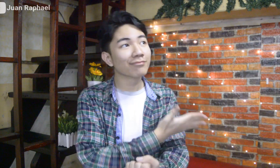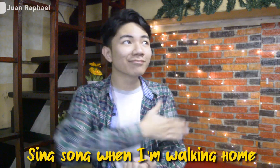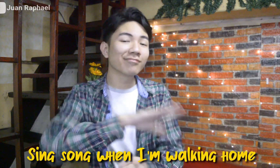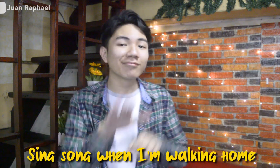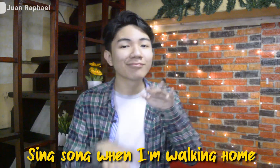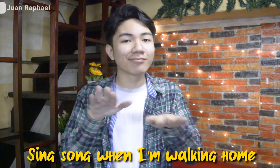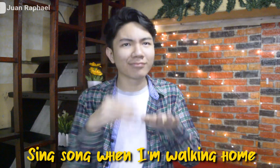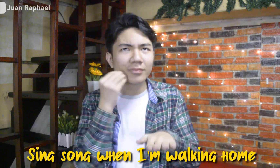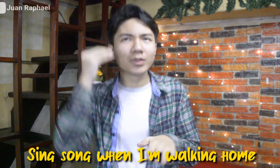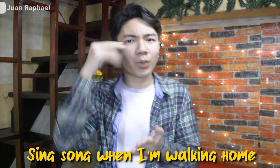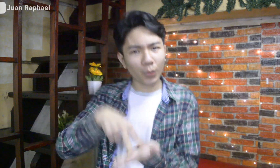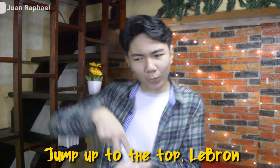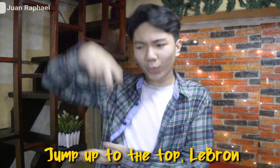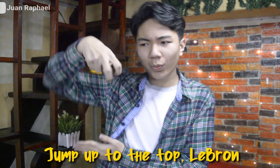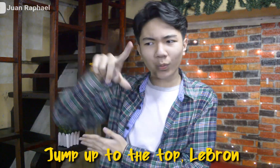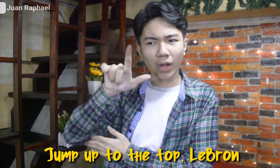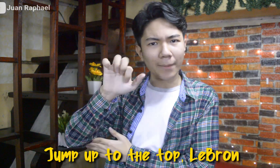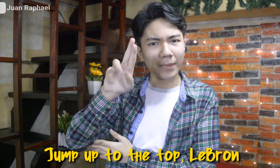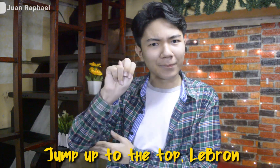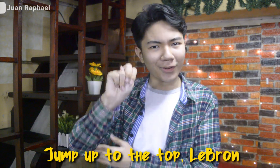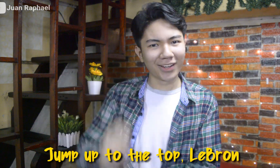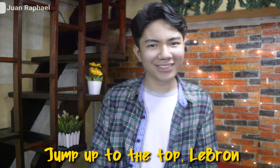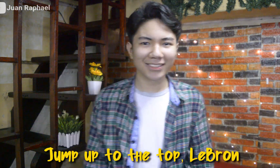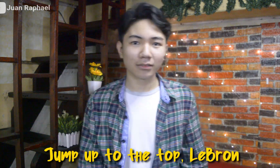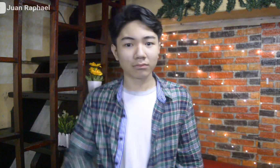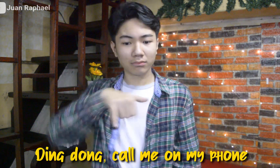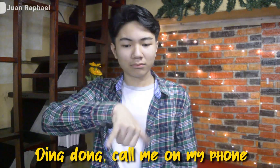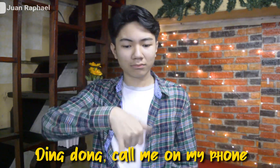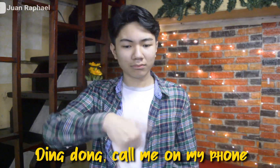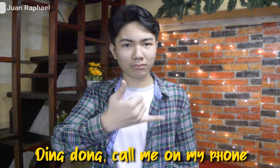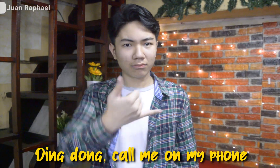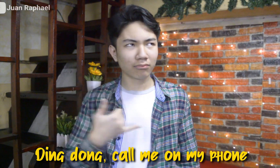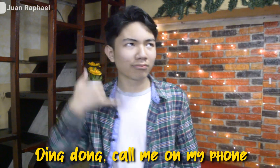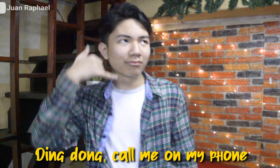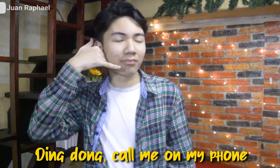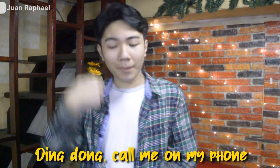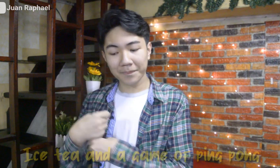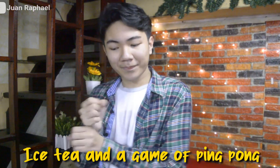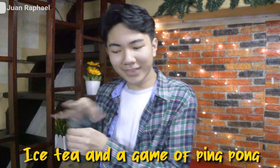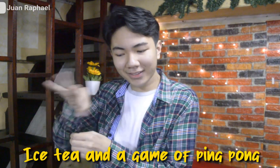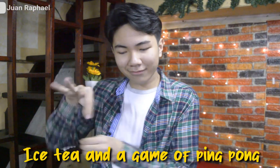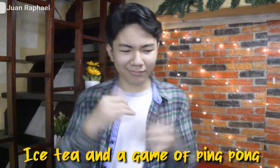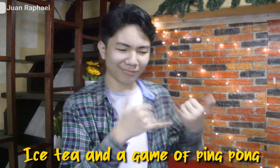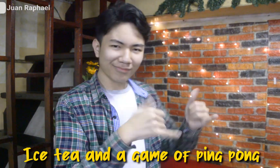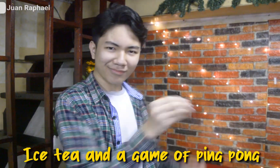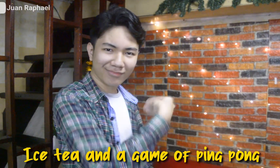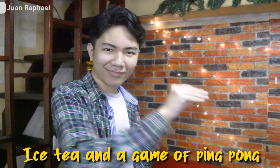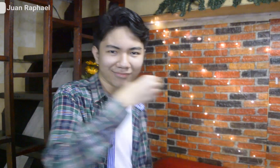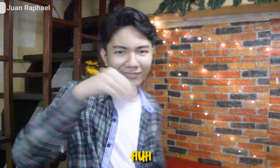Sing song when I'm walking home, jump up to the tab of the brown Ding dong, call me on my phone, nice tea and I'll get my ping pong